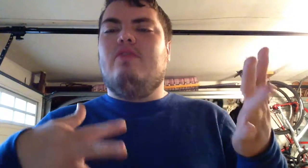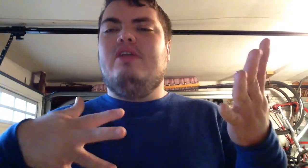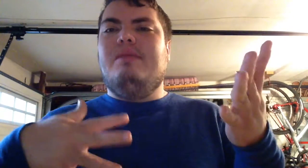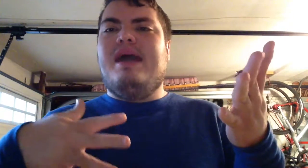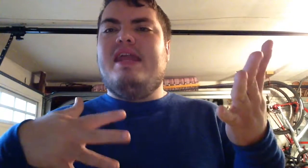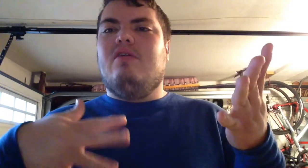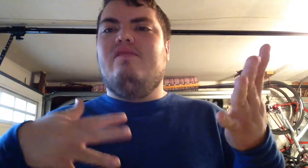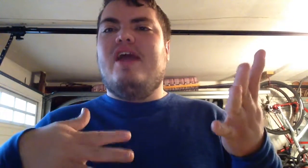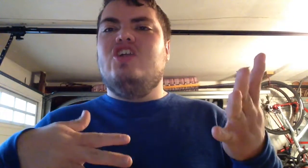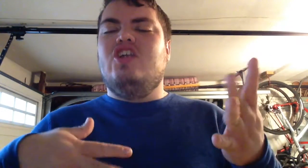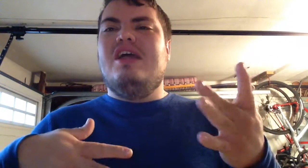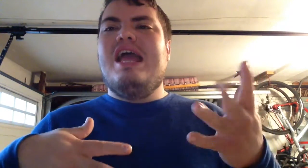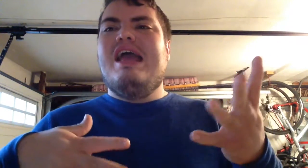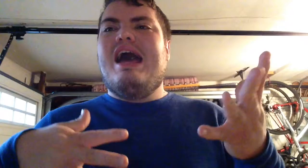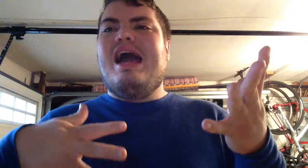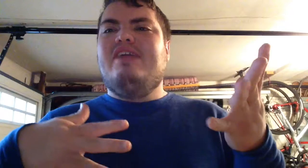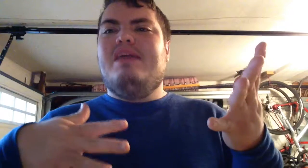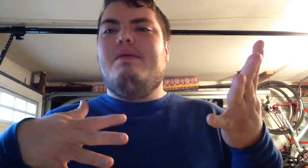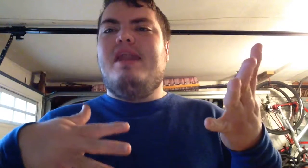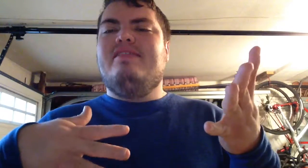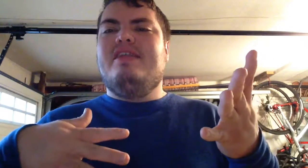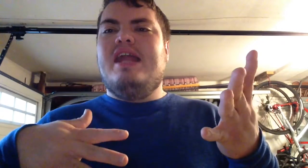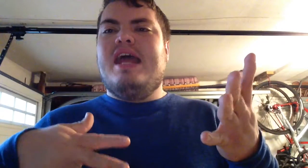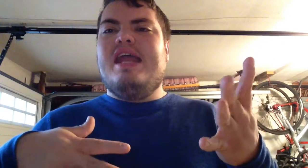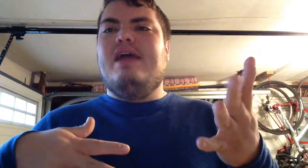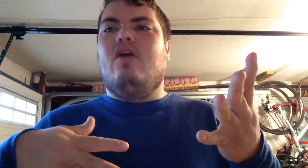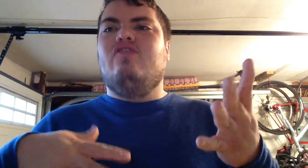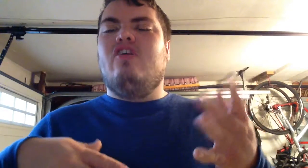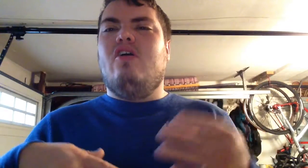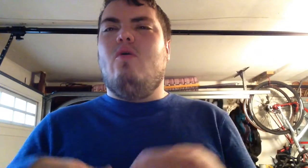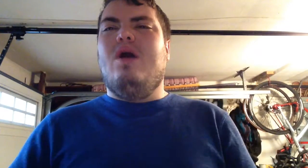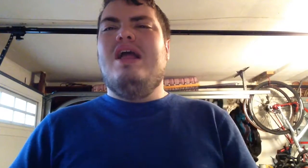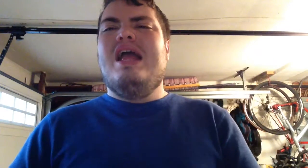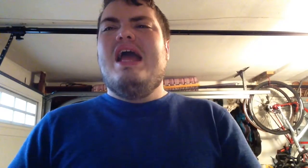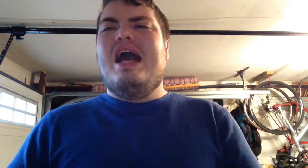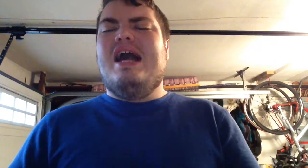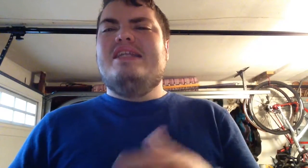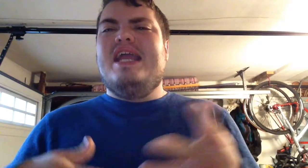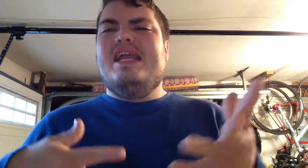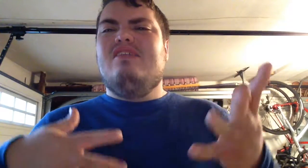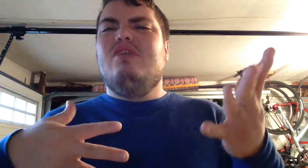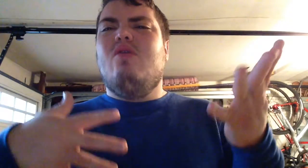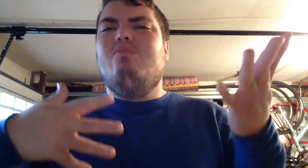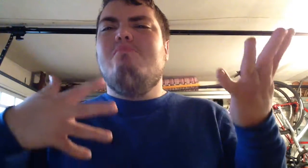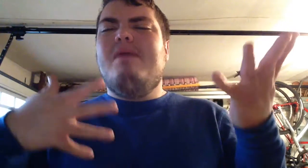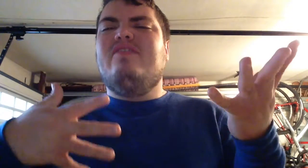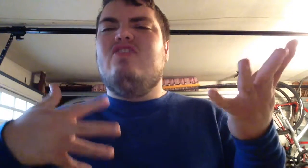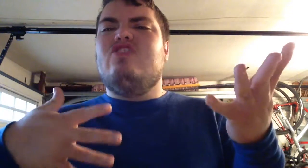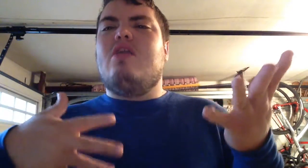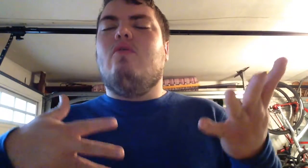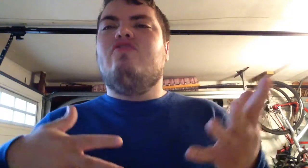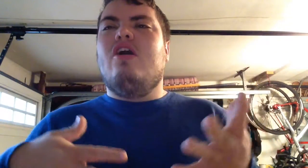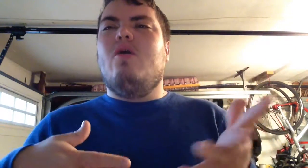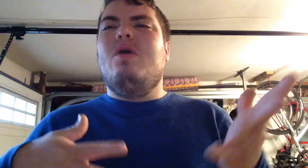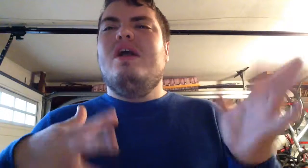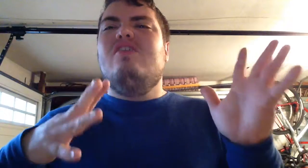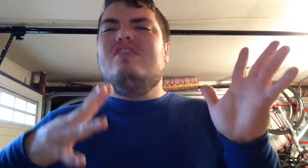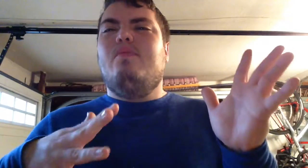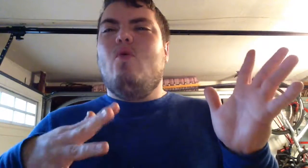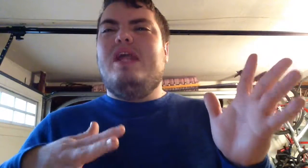a really bad ear infection. I've taken my medicine today. I've also taken, you know, medicine in general. So, to get the point,